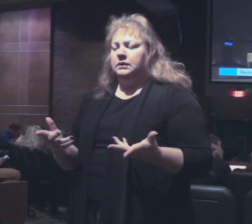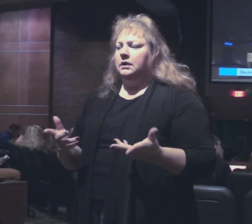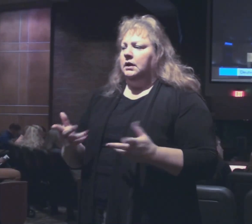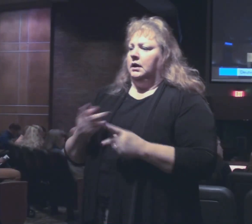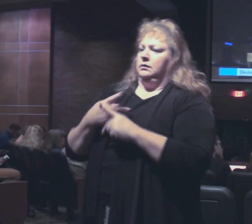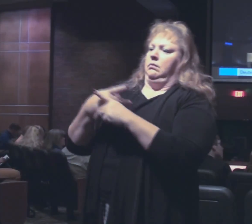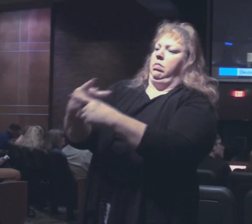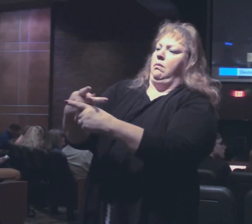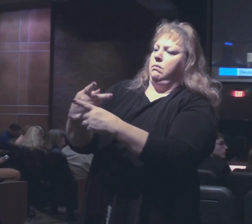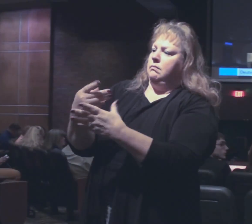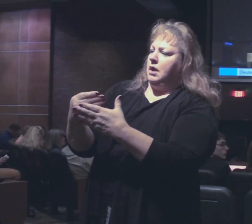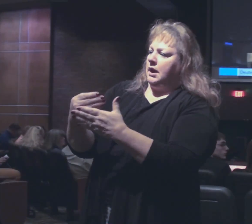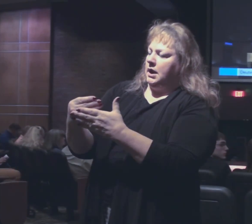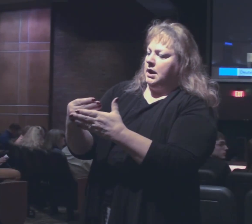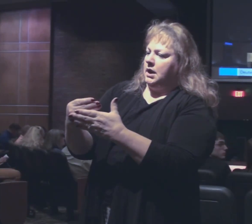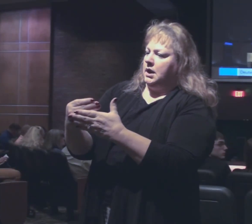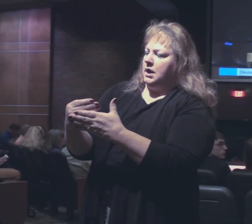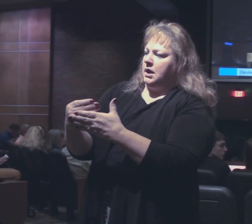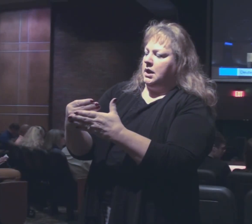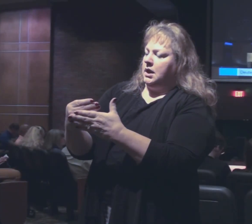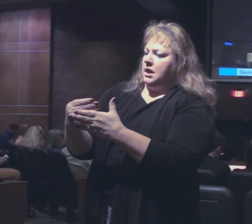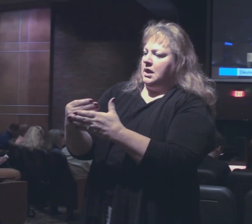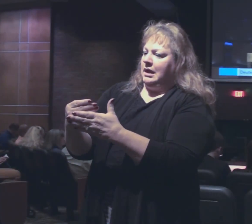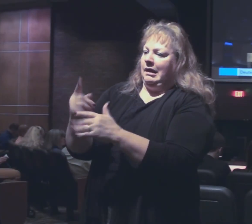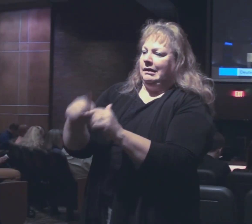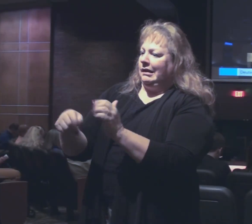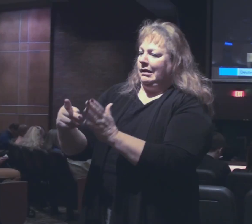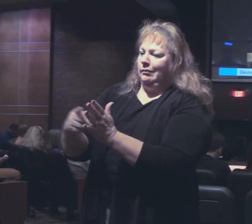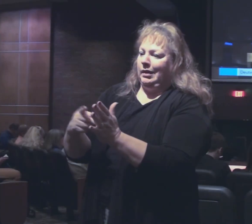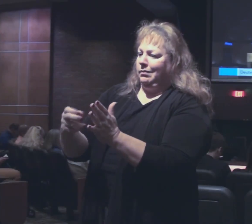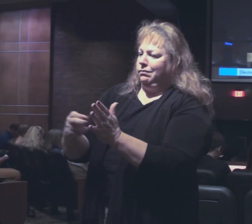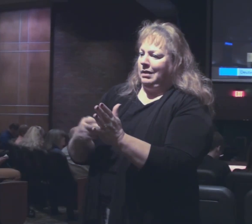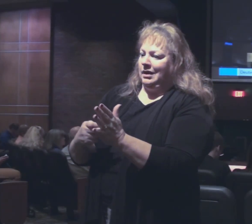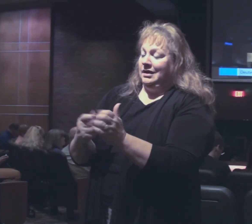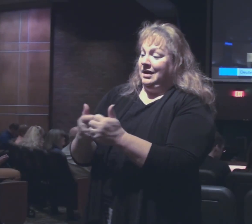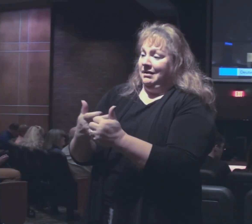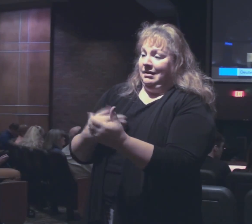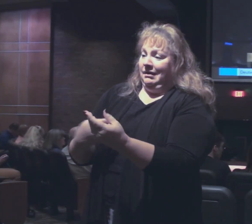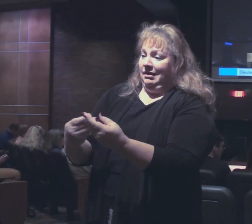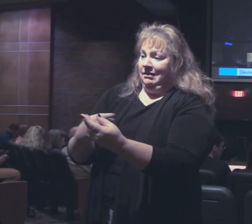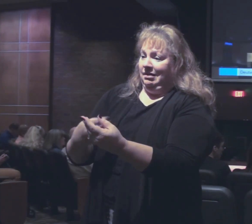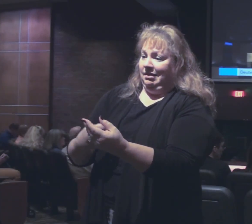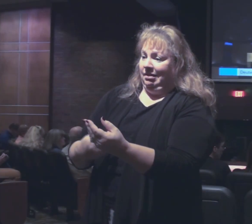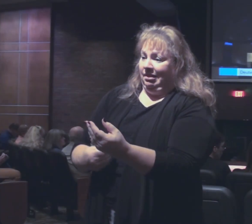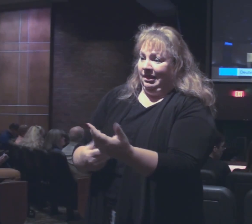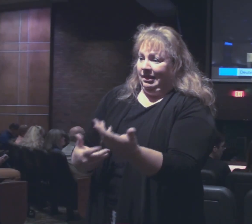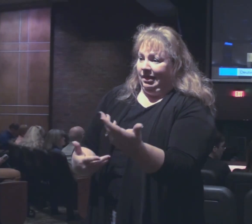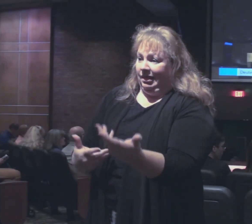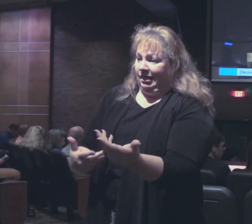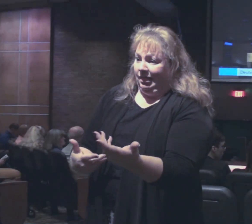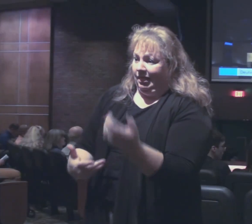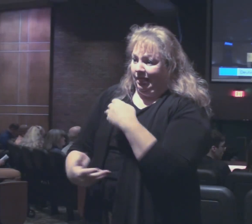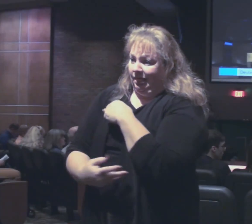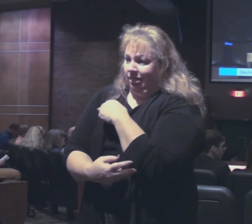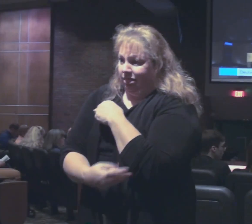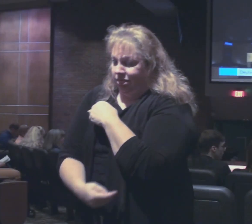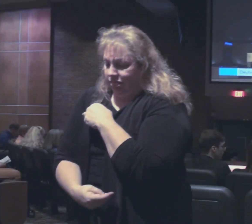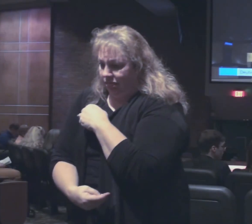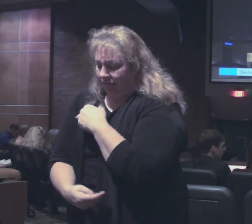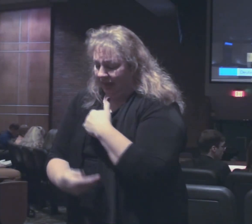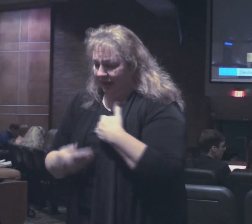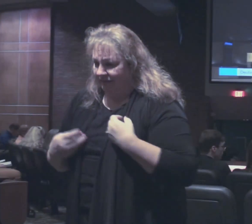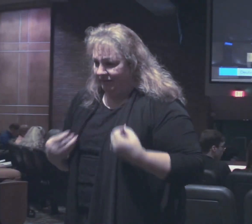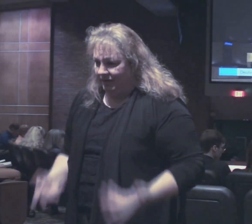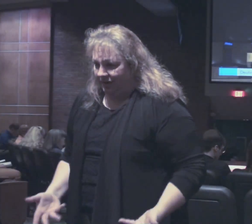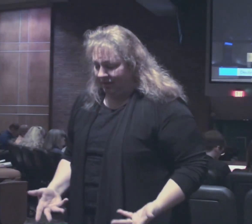loan money and I never make enough to pay it back because it takes everything I'm making when working and you reduce the